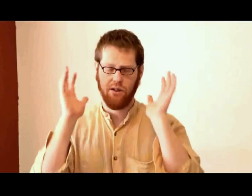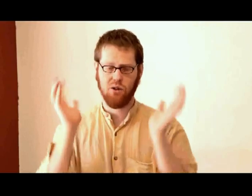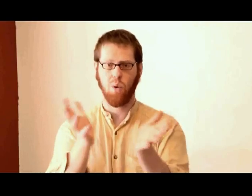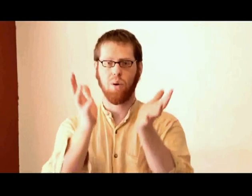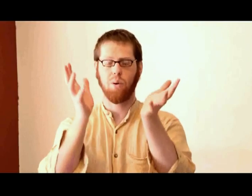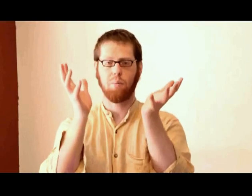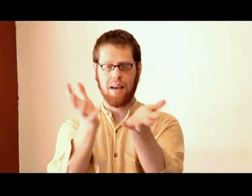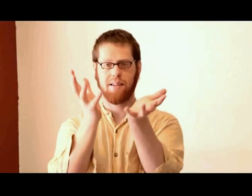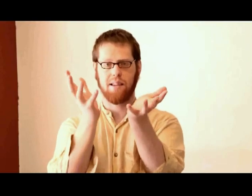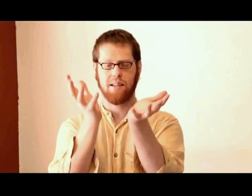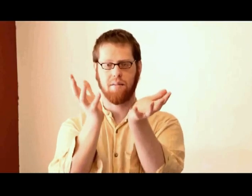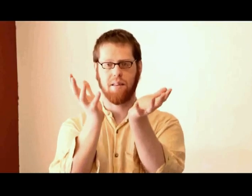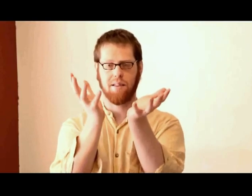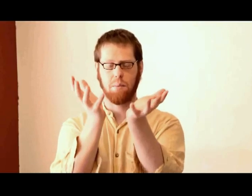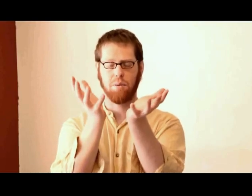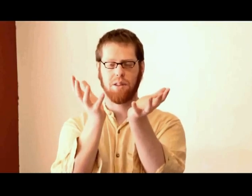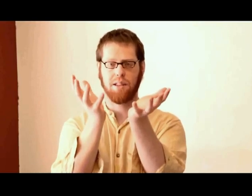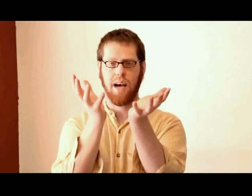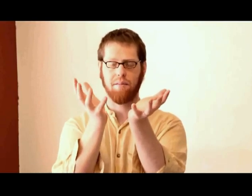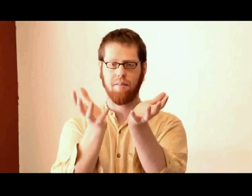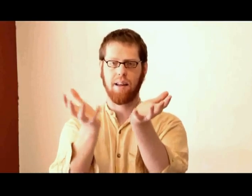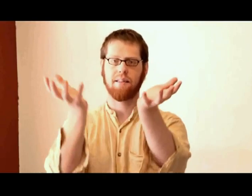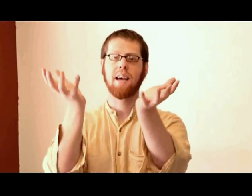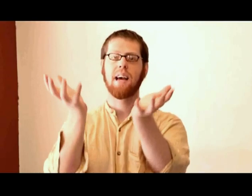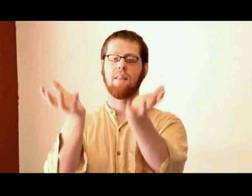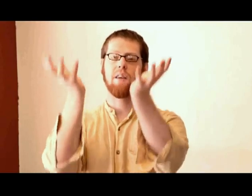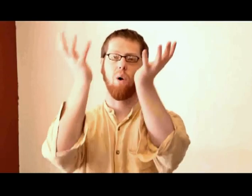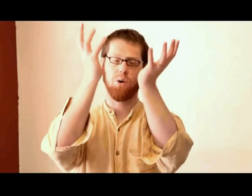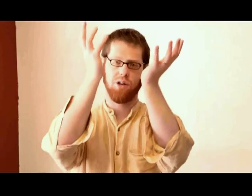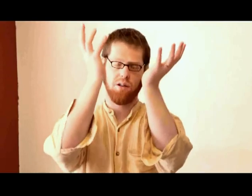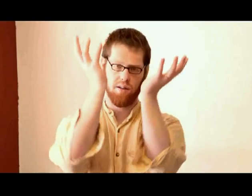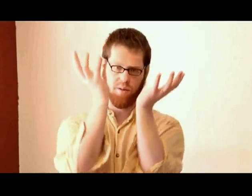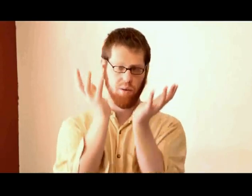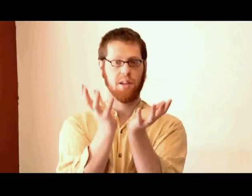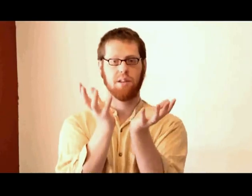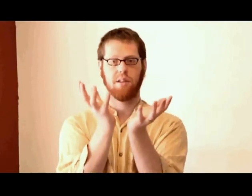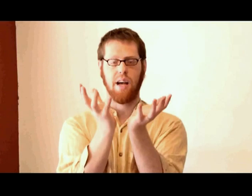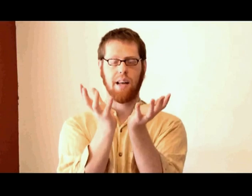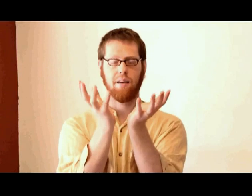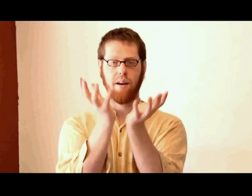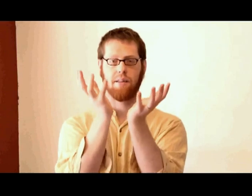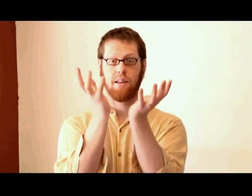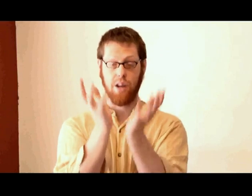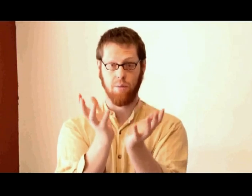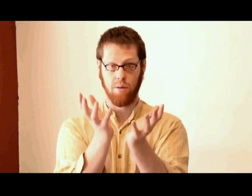historical basis of this liberal society of friends in the origins of the religious society of friends in general.